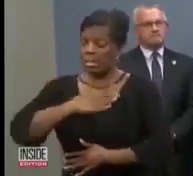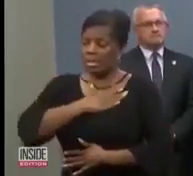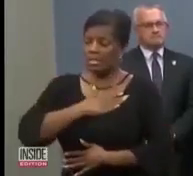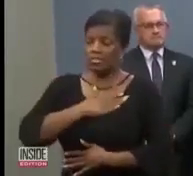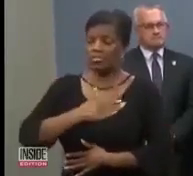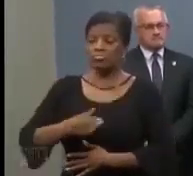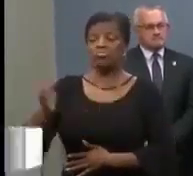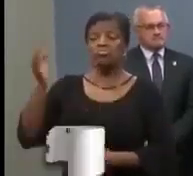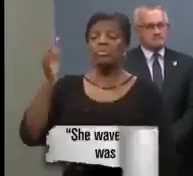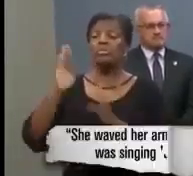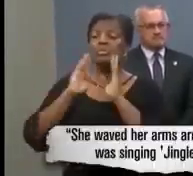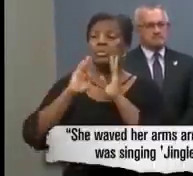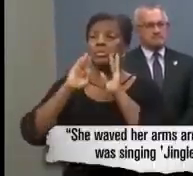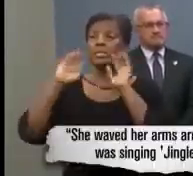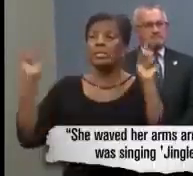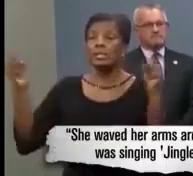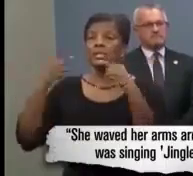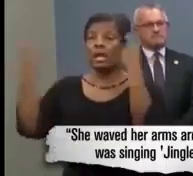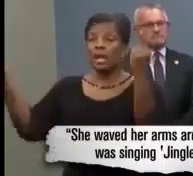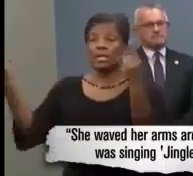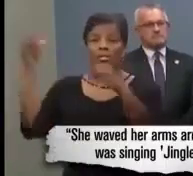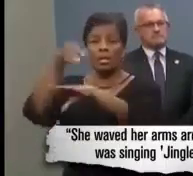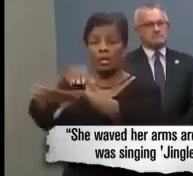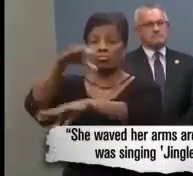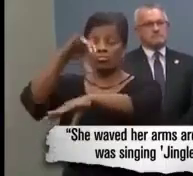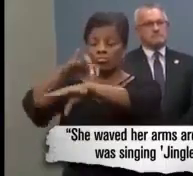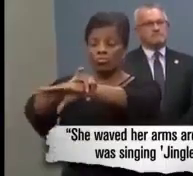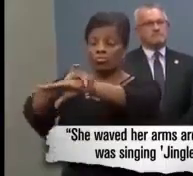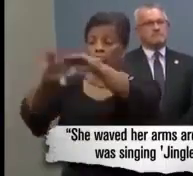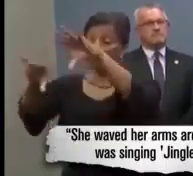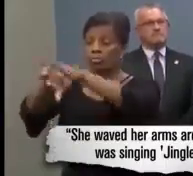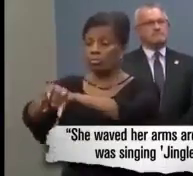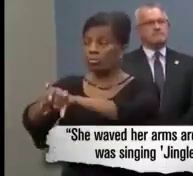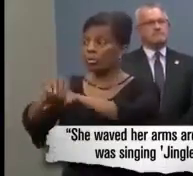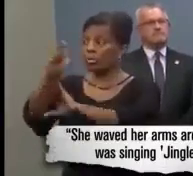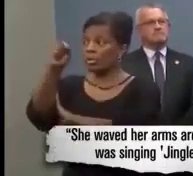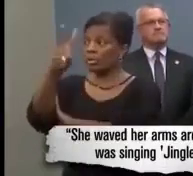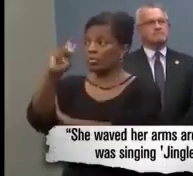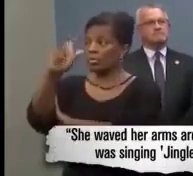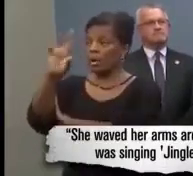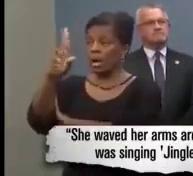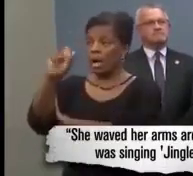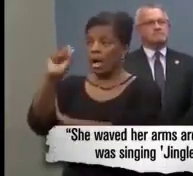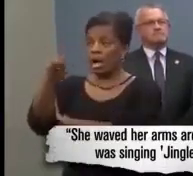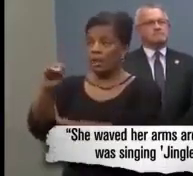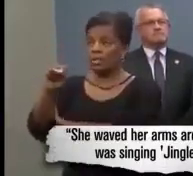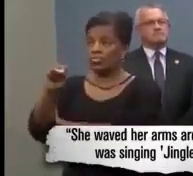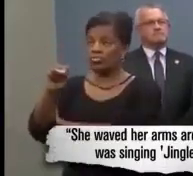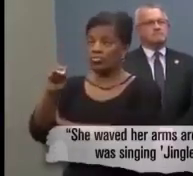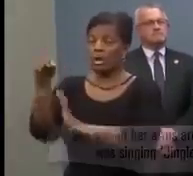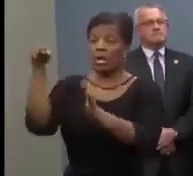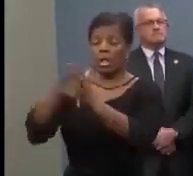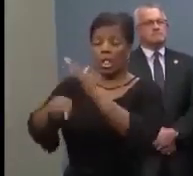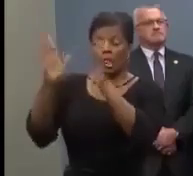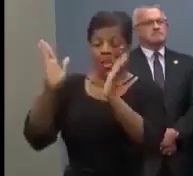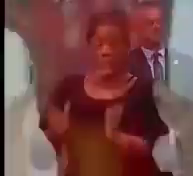nonsense. She waved her arms around like she was singing jingle bells, says one outraged sign language expert. The woman,